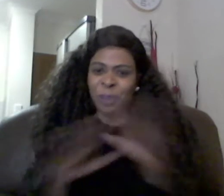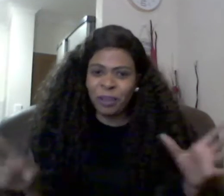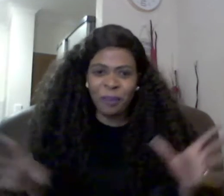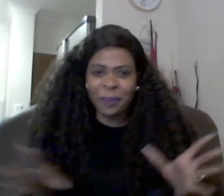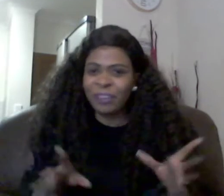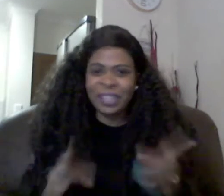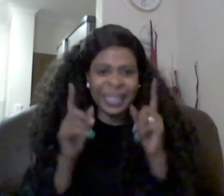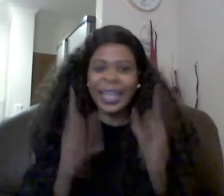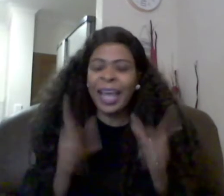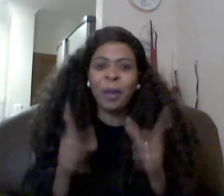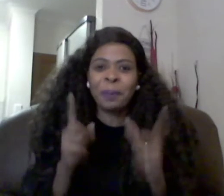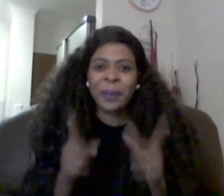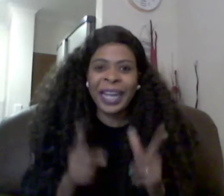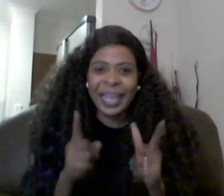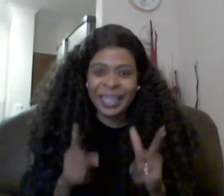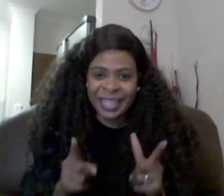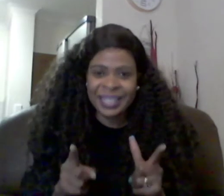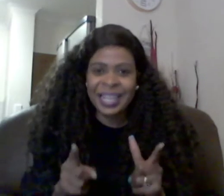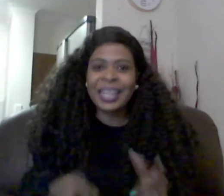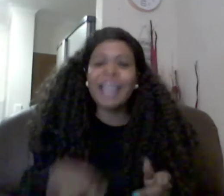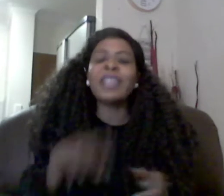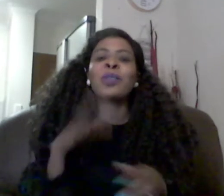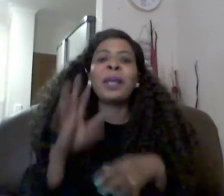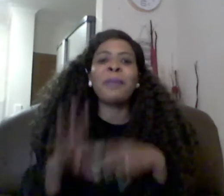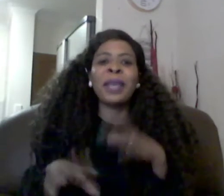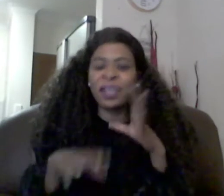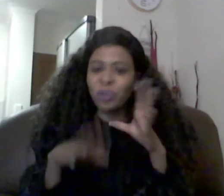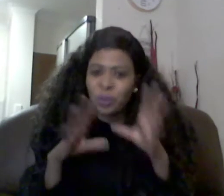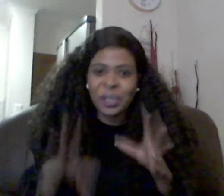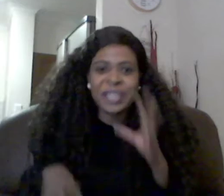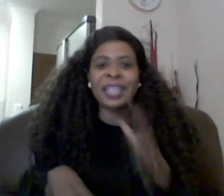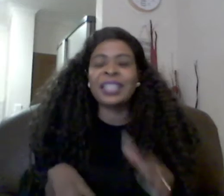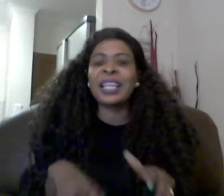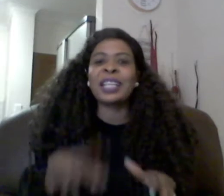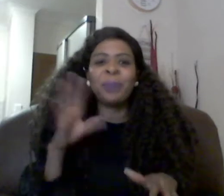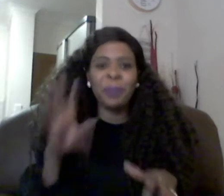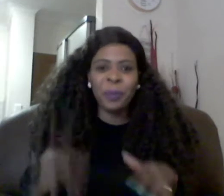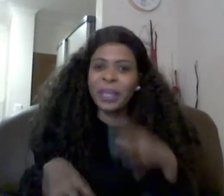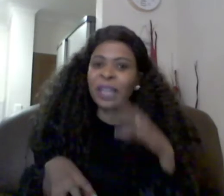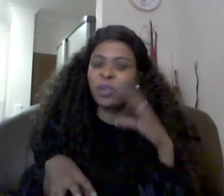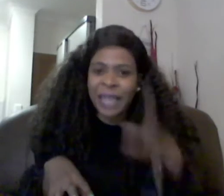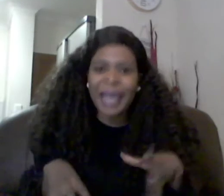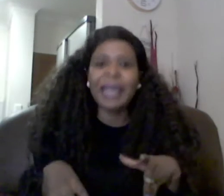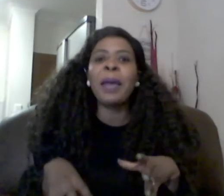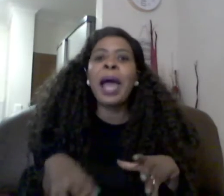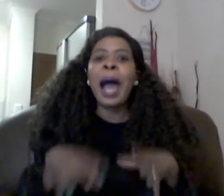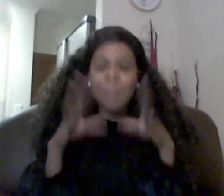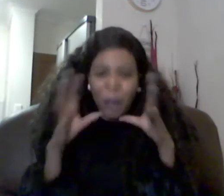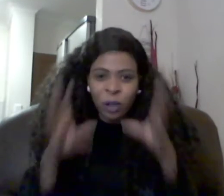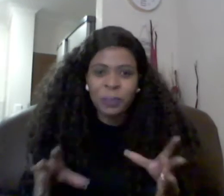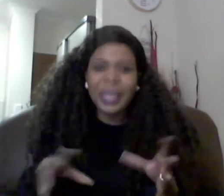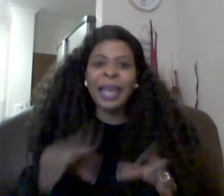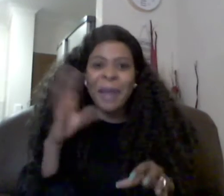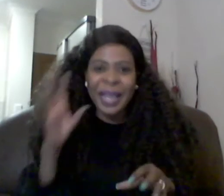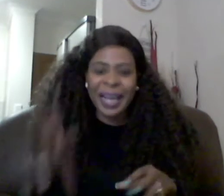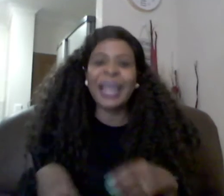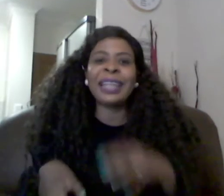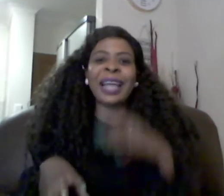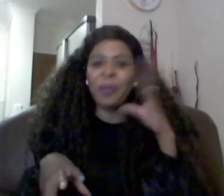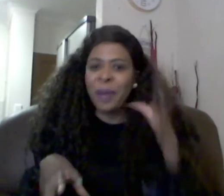lot of boyfriends she cannot pray like this that is when he began to do his research and people begin to tell him about me and my character and where